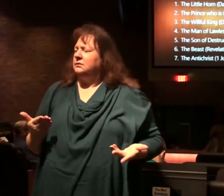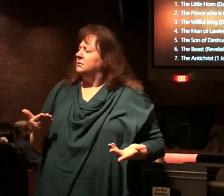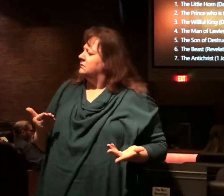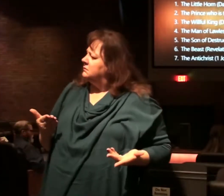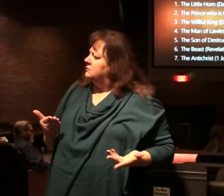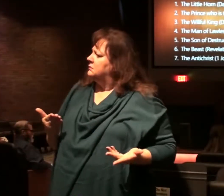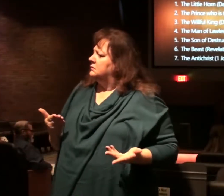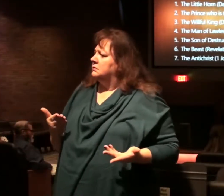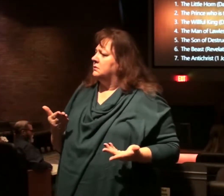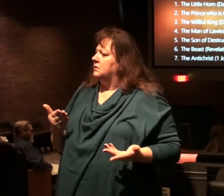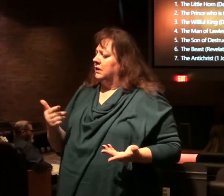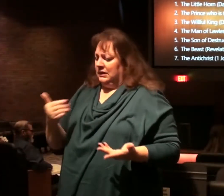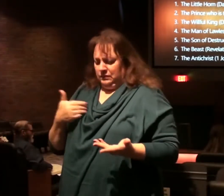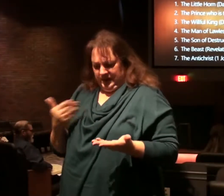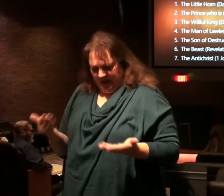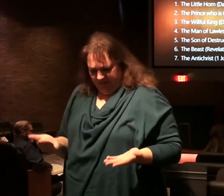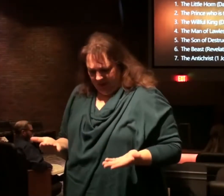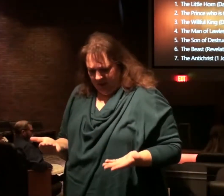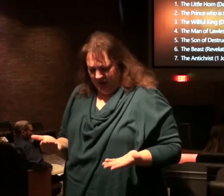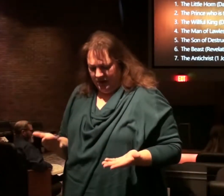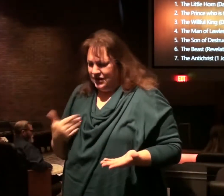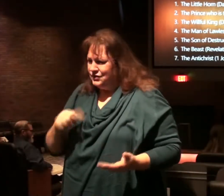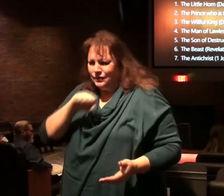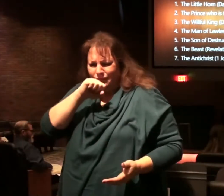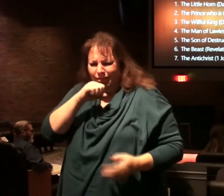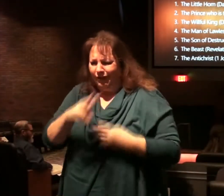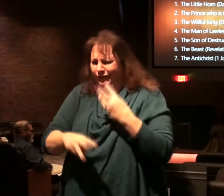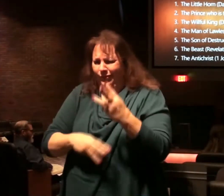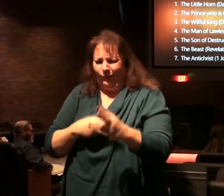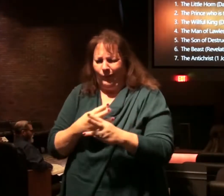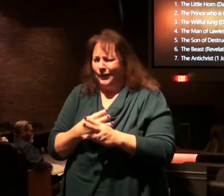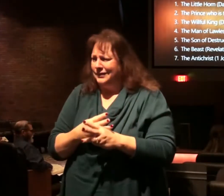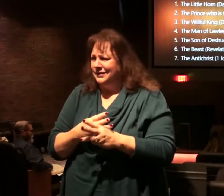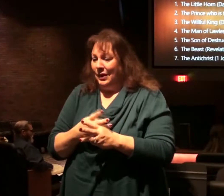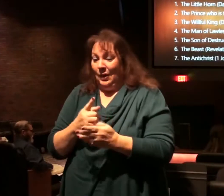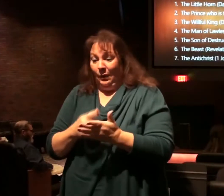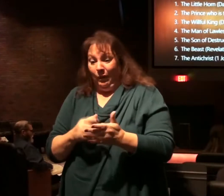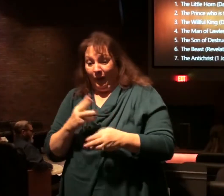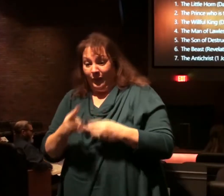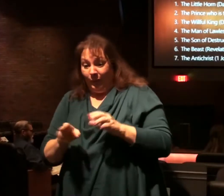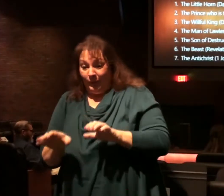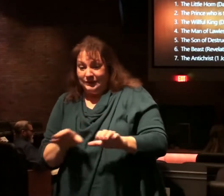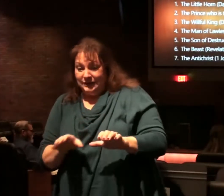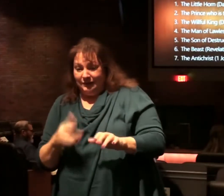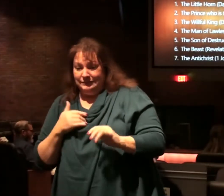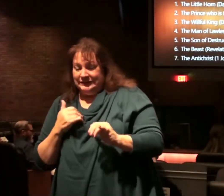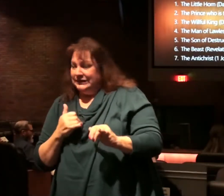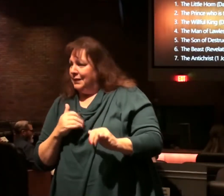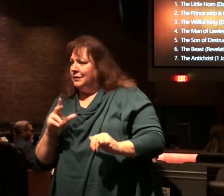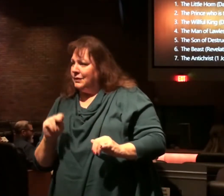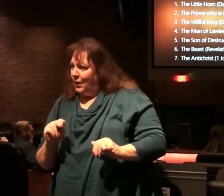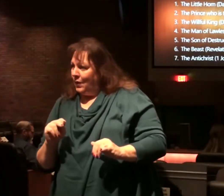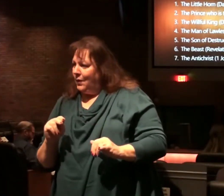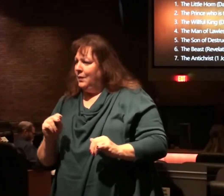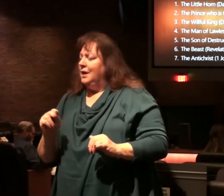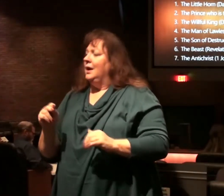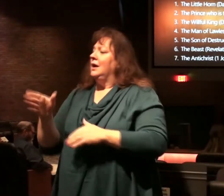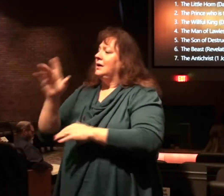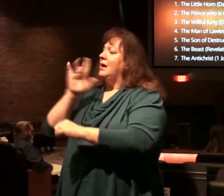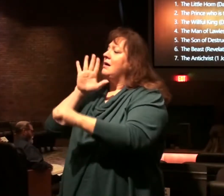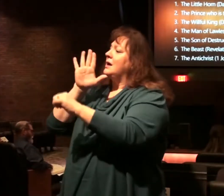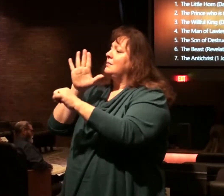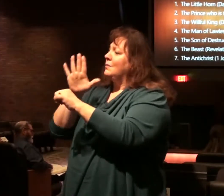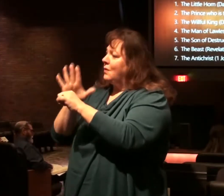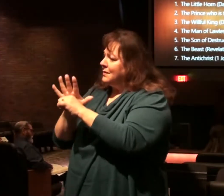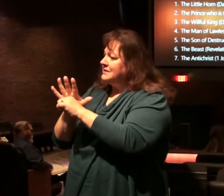The context we have here, I love the world, things in the world. Remember, the book of Revelation promises blessing on those who heed